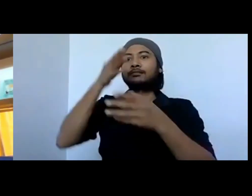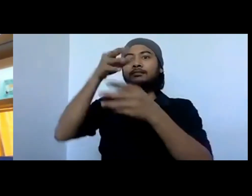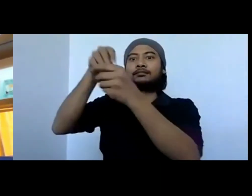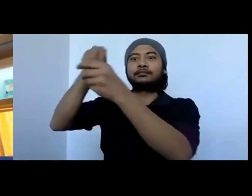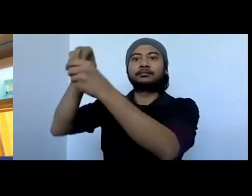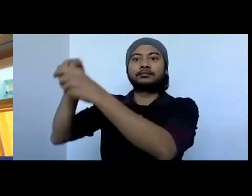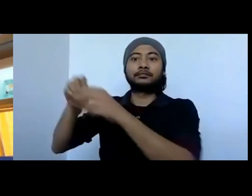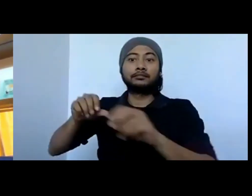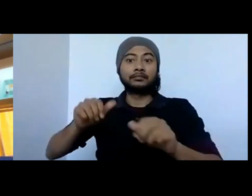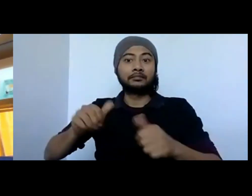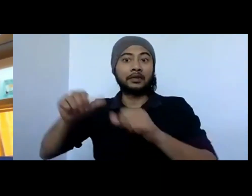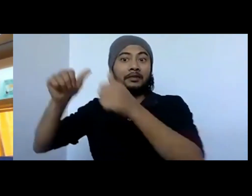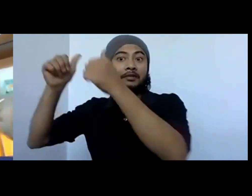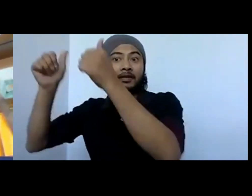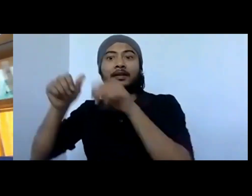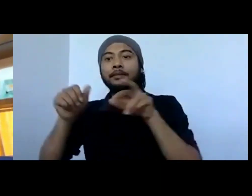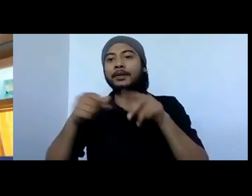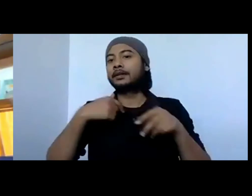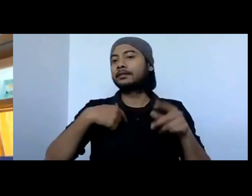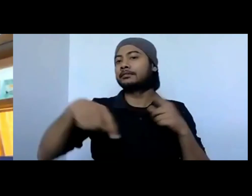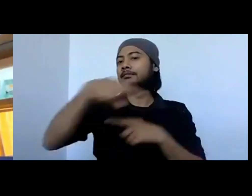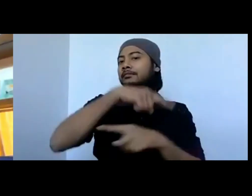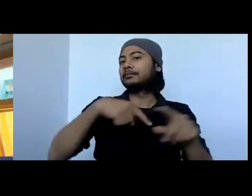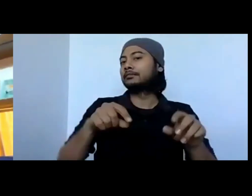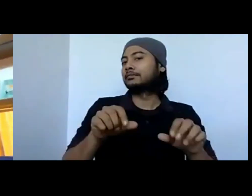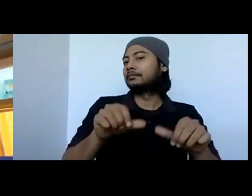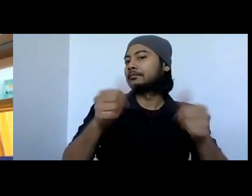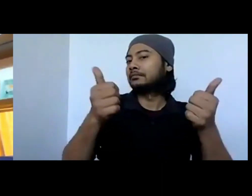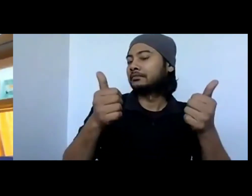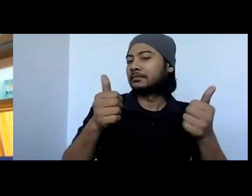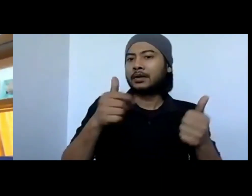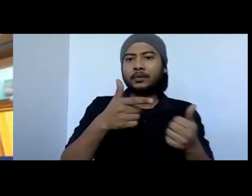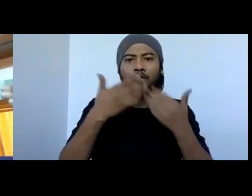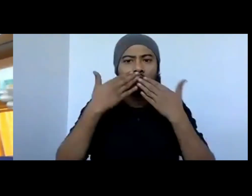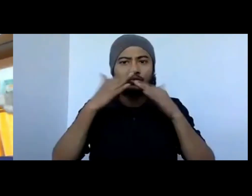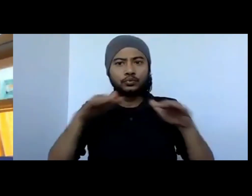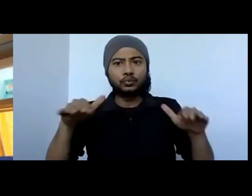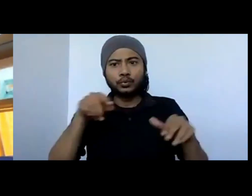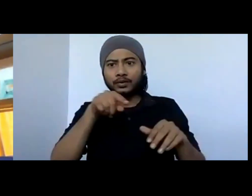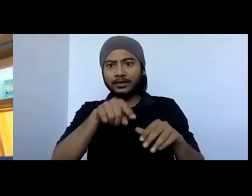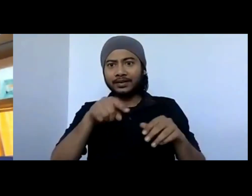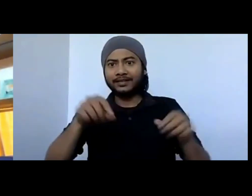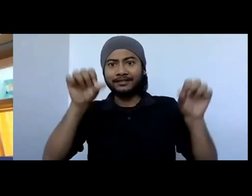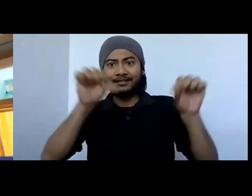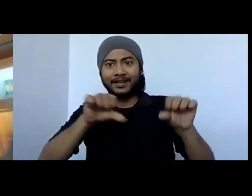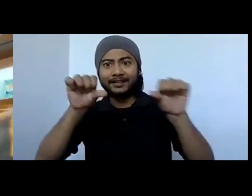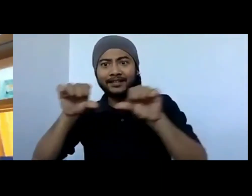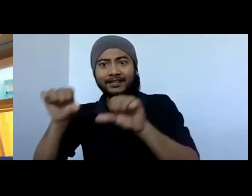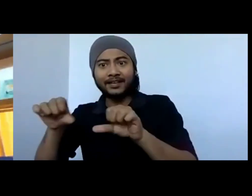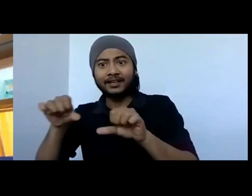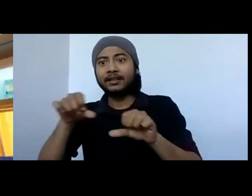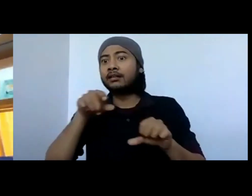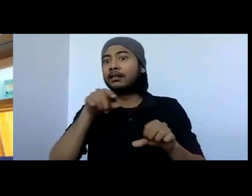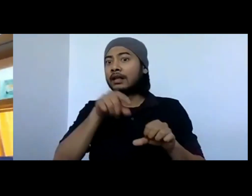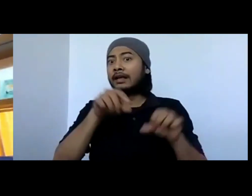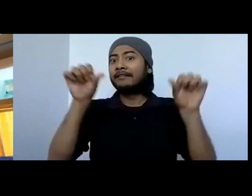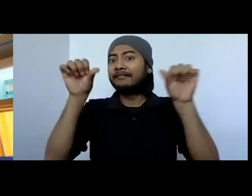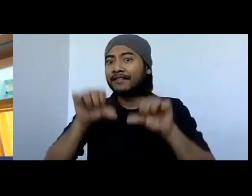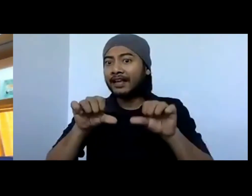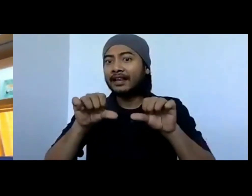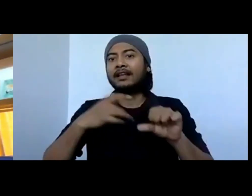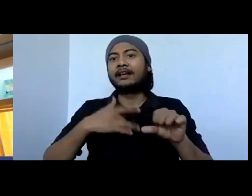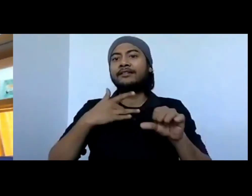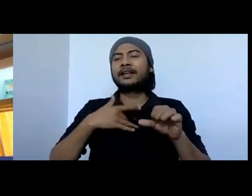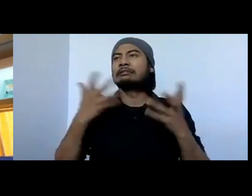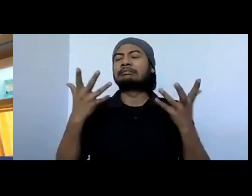commonplace in low-income schools. I failed, that's it. I don't want to study. So our open school program is all about a second chance.